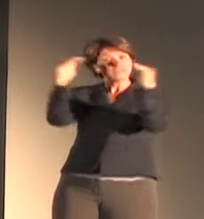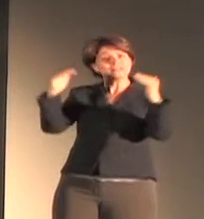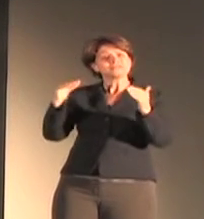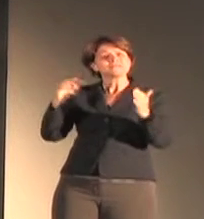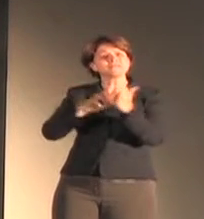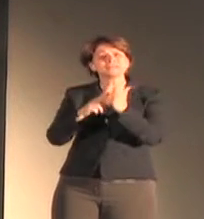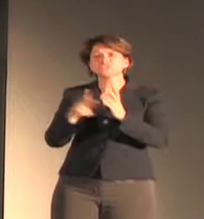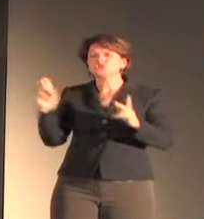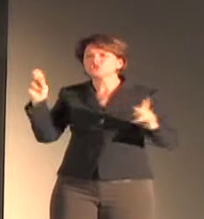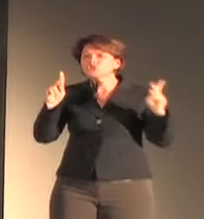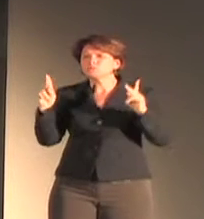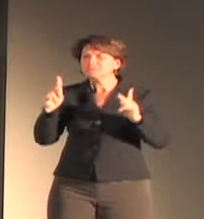human languages.